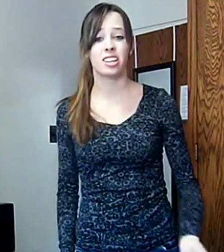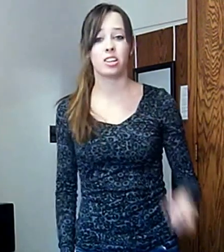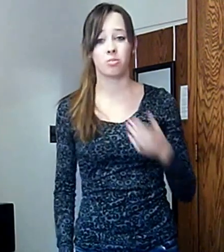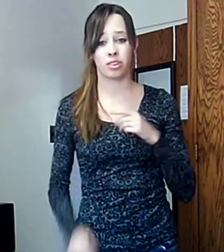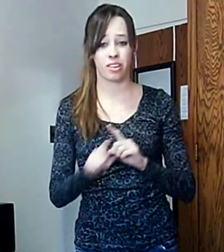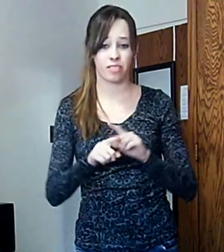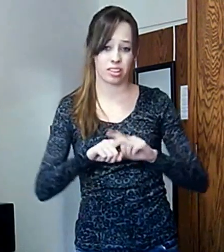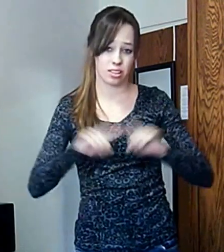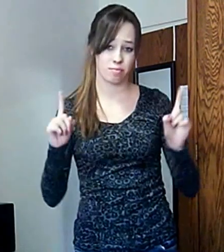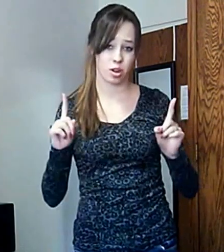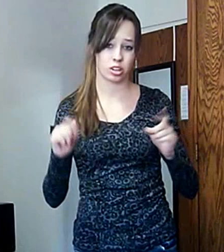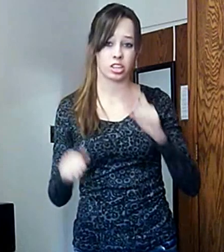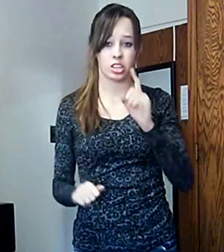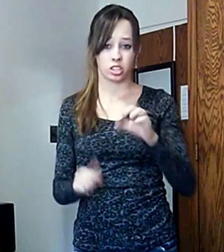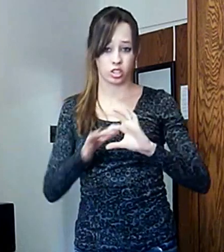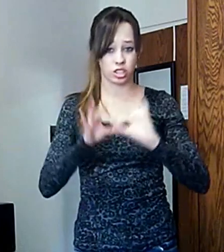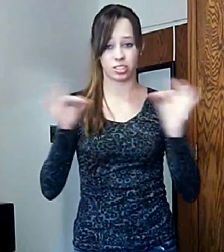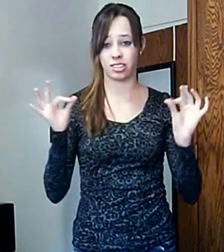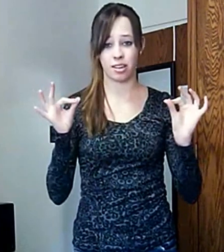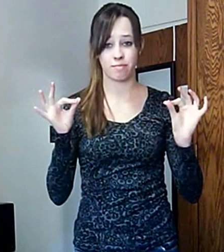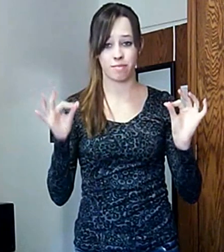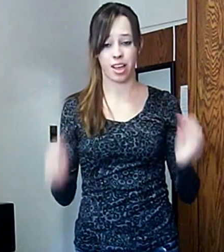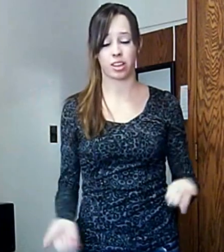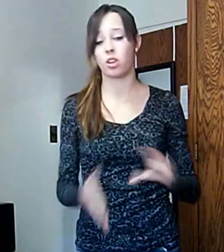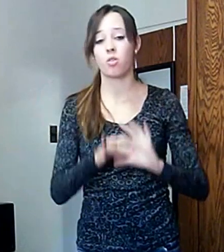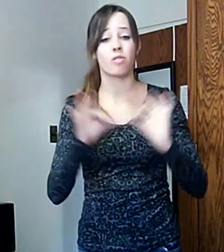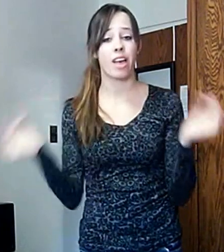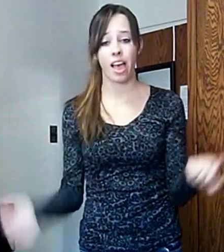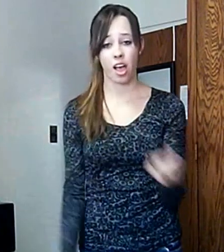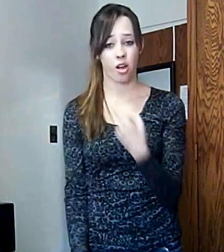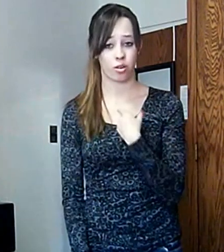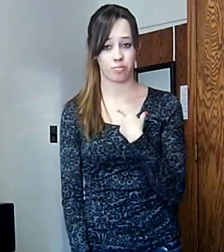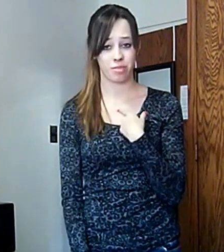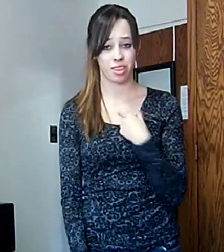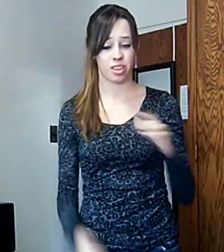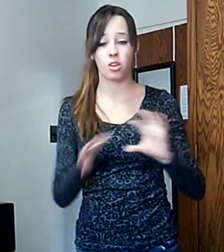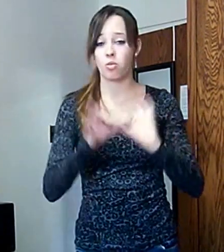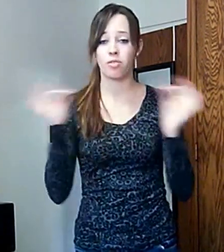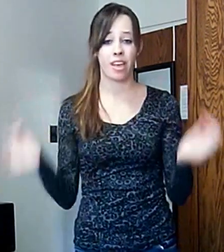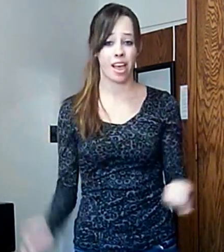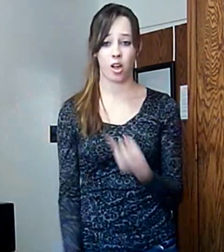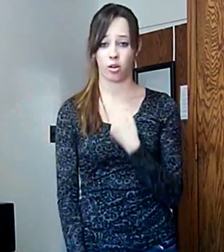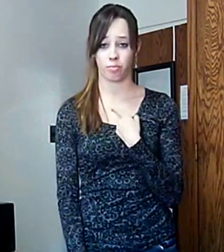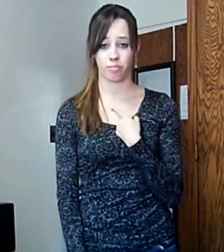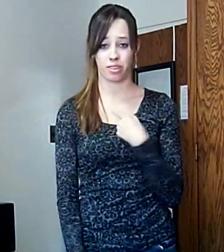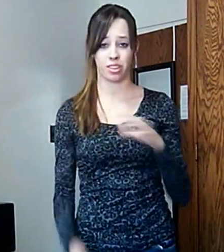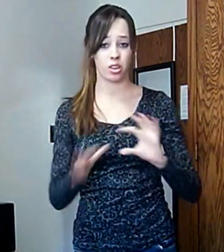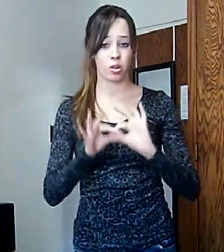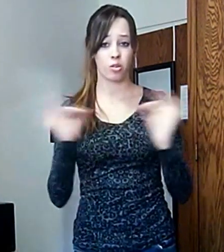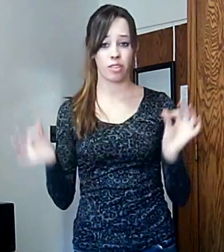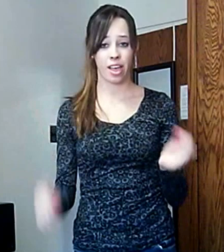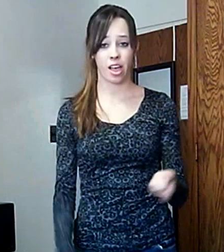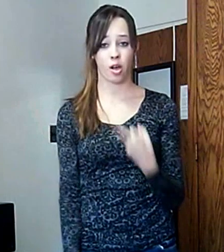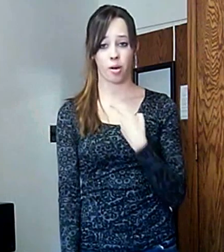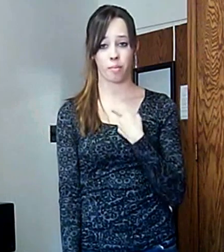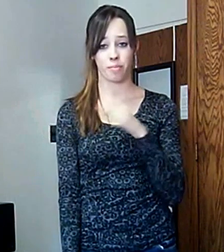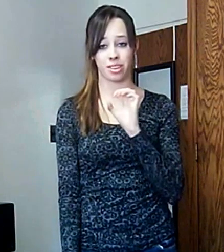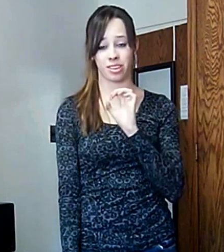And when I felt hard, you took a step back Without me, without me, without me,